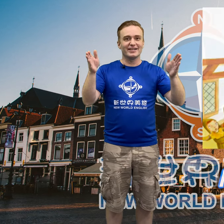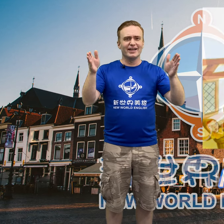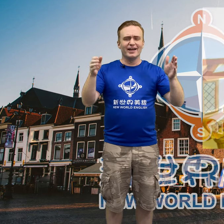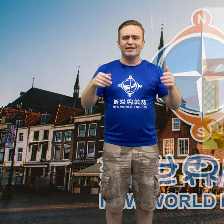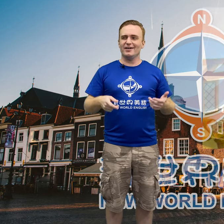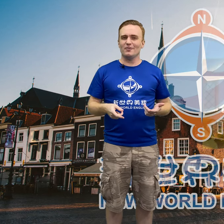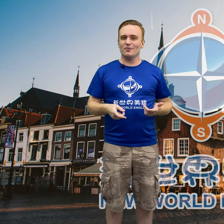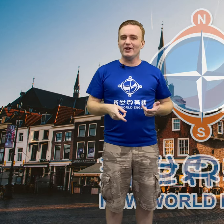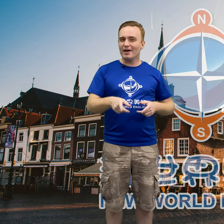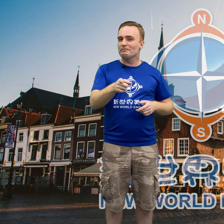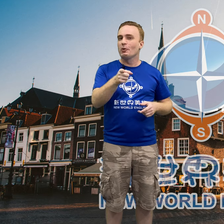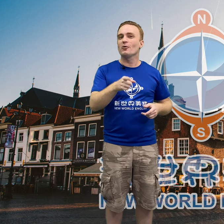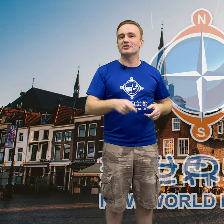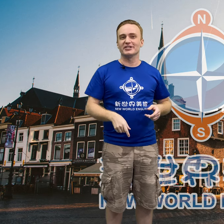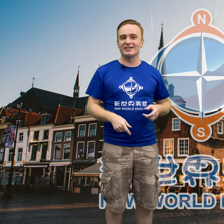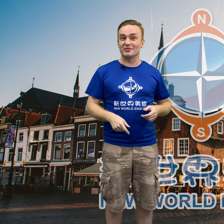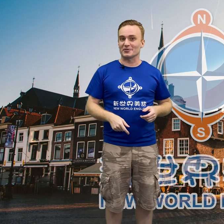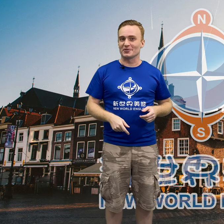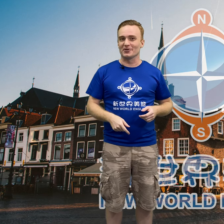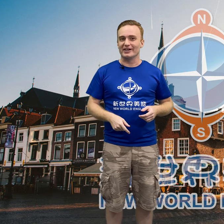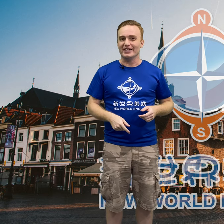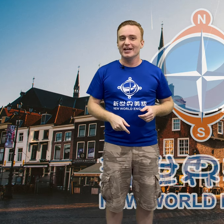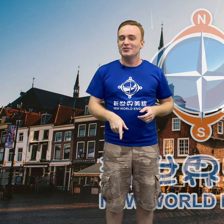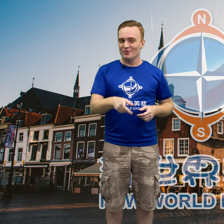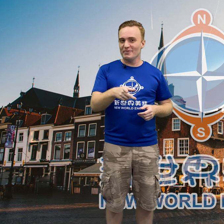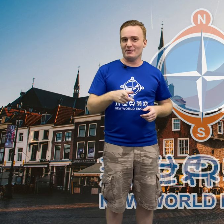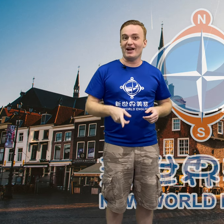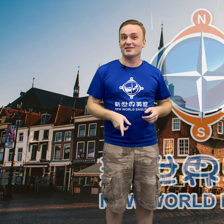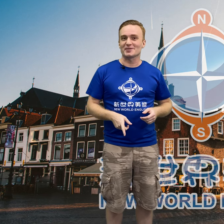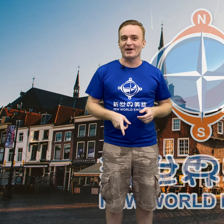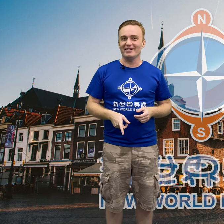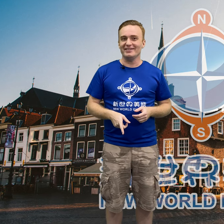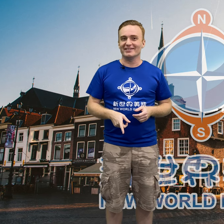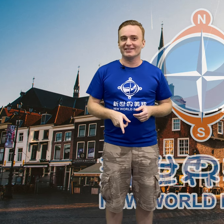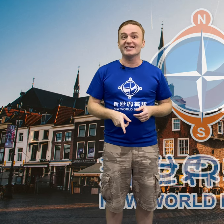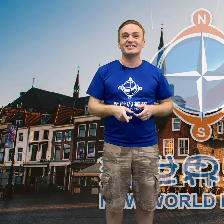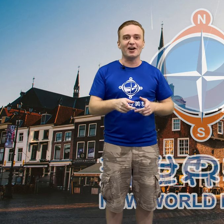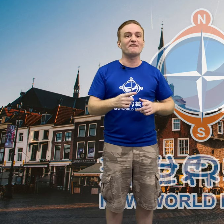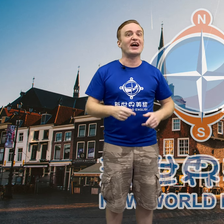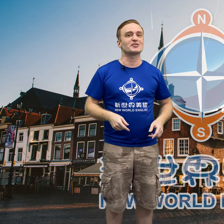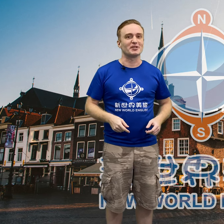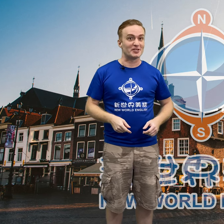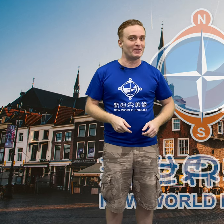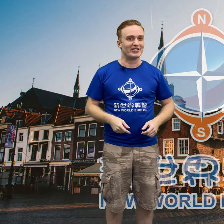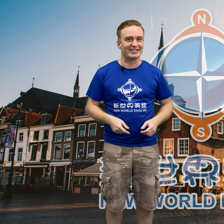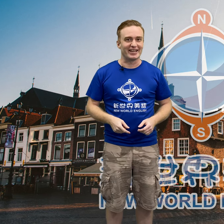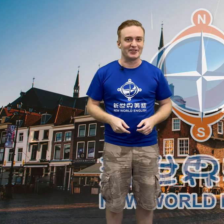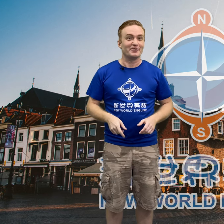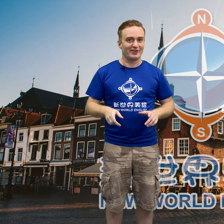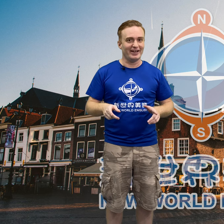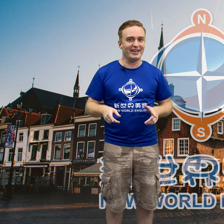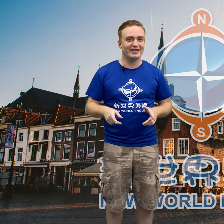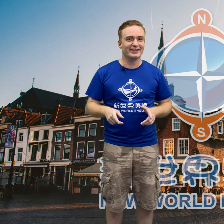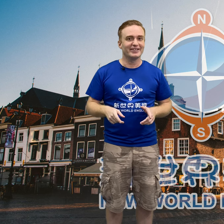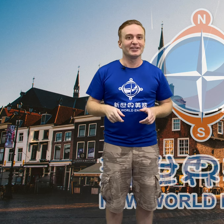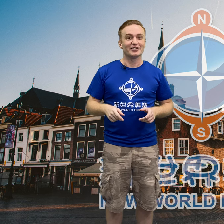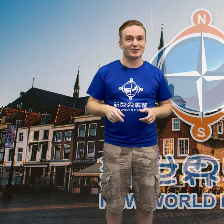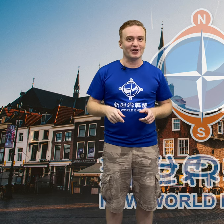Now, we had porridge in another story. Do you remember how to spell it? Let's see how fast we can spell it together. Ready? Go!